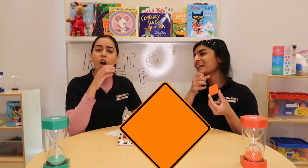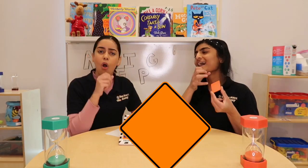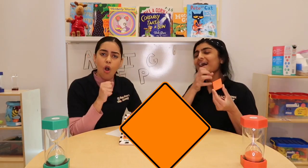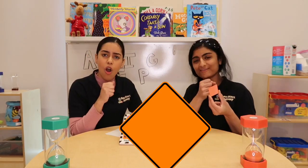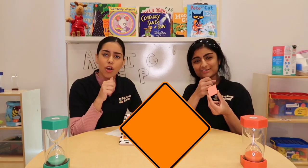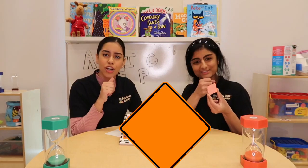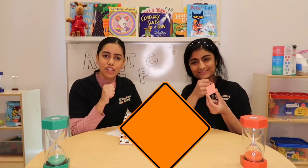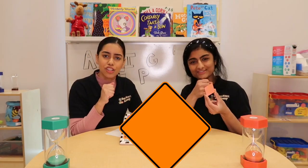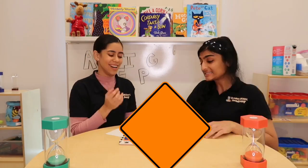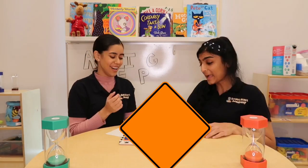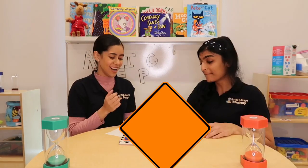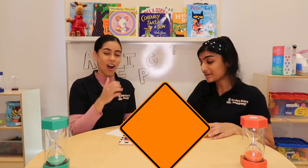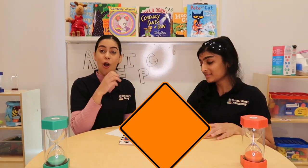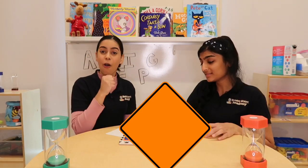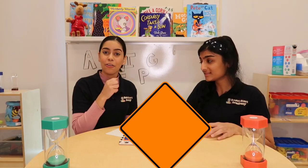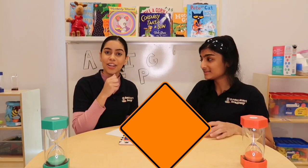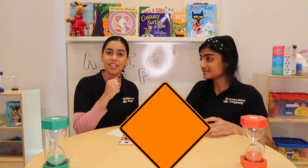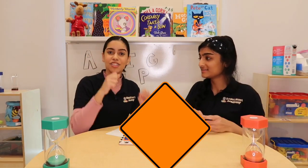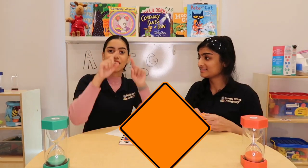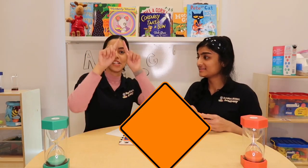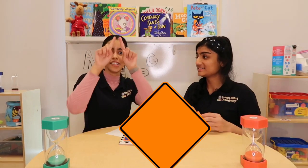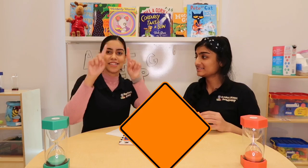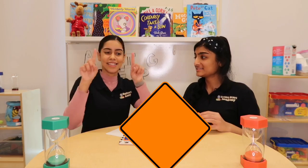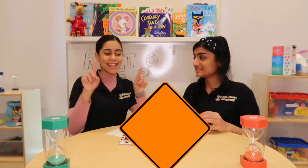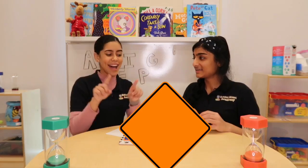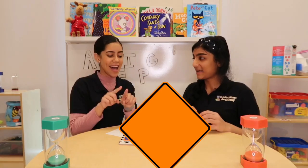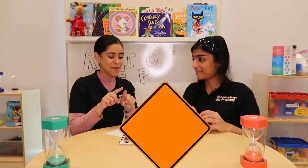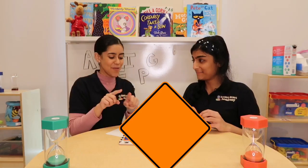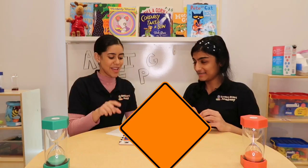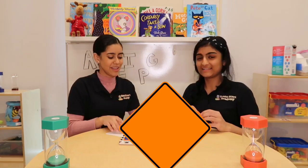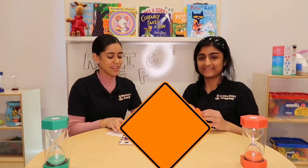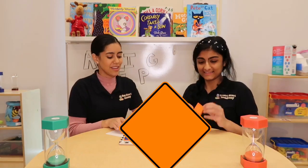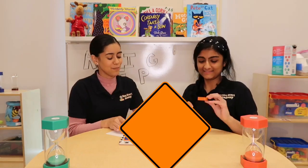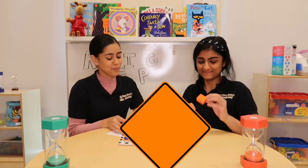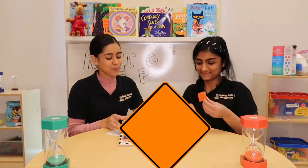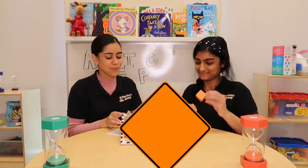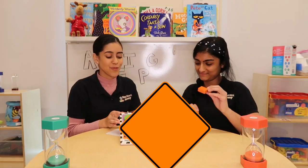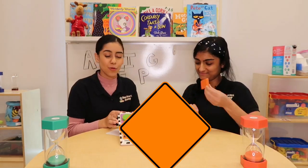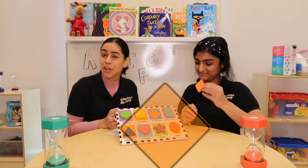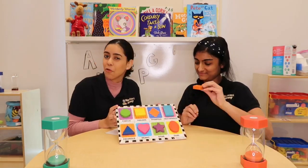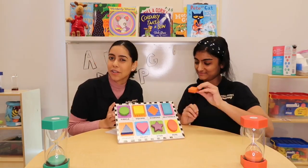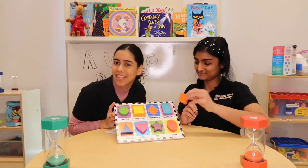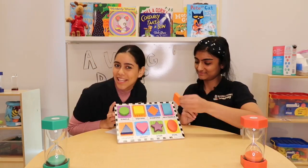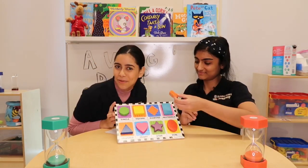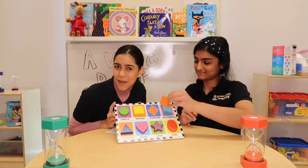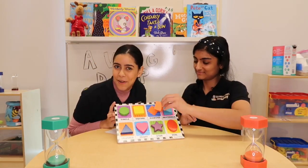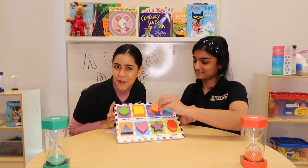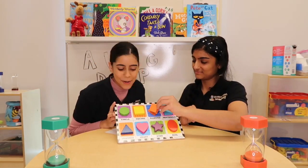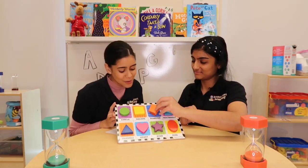Orange. Orange. Orange diamond. Hmm, we know where this one goes.